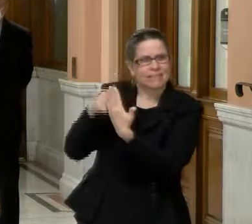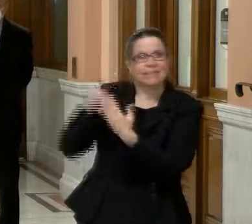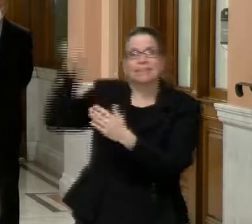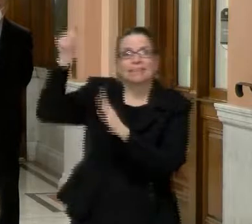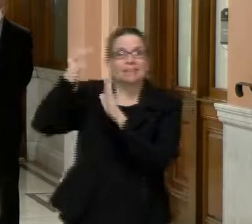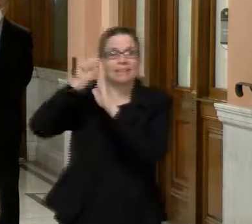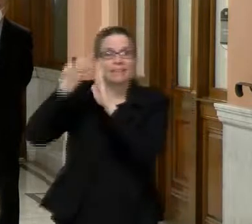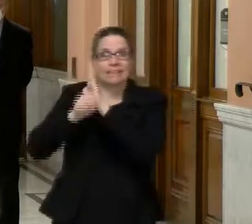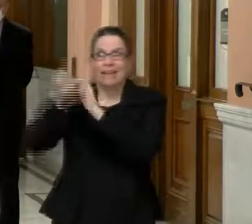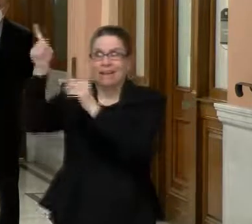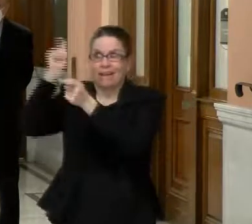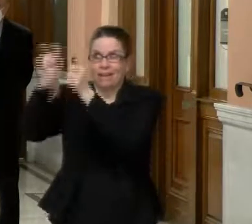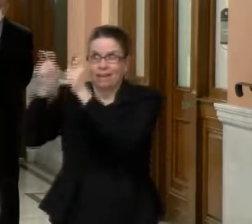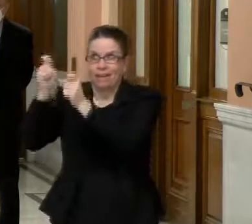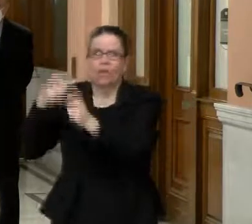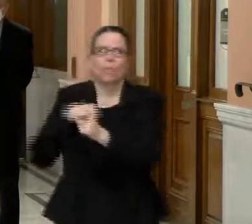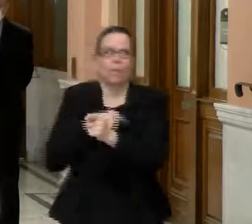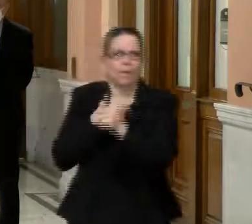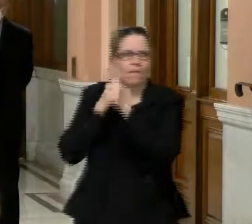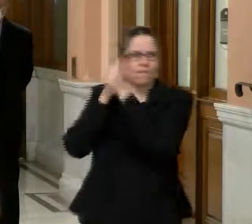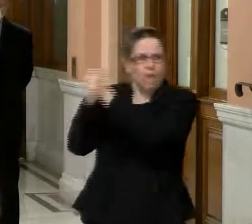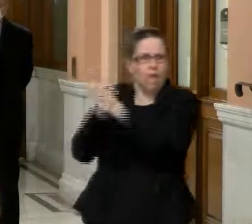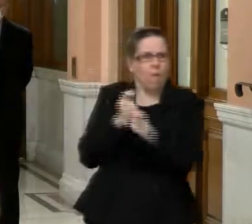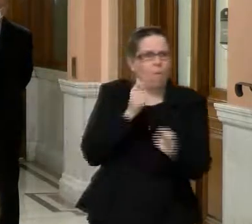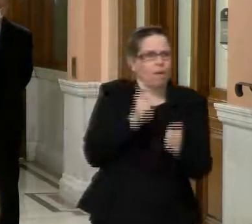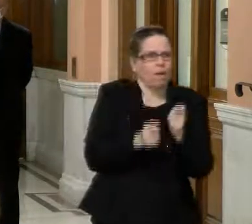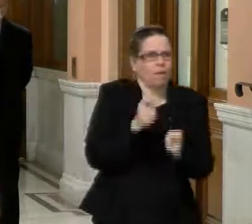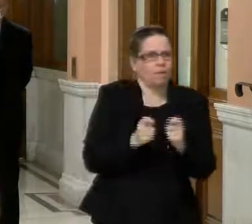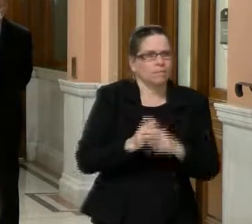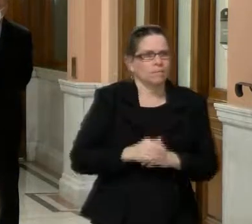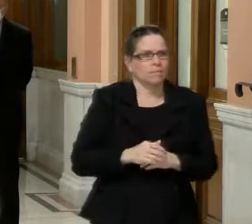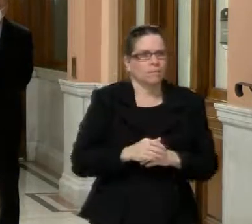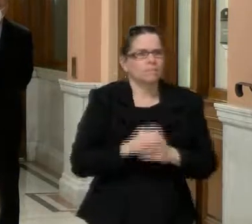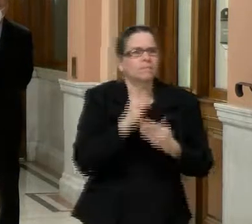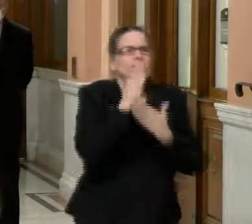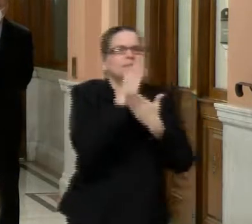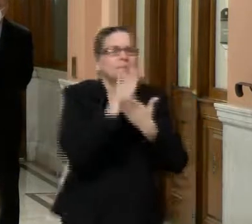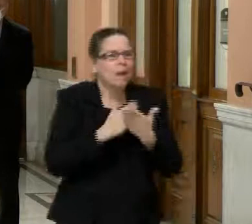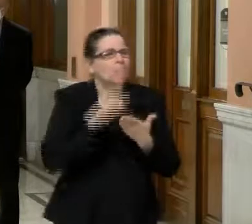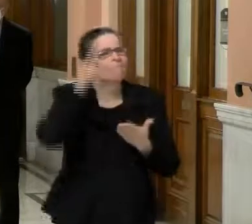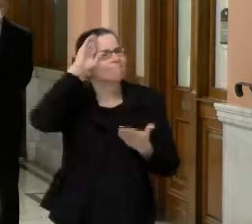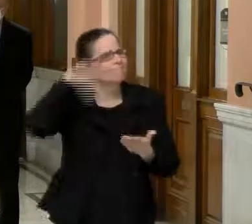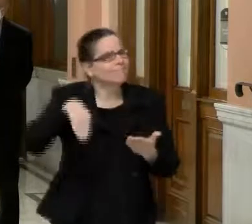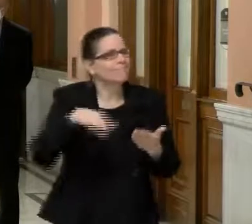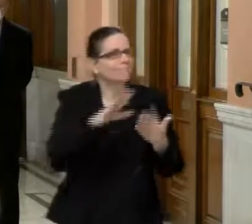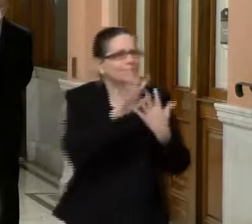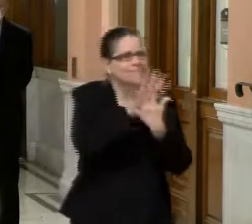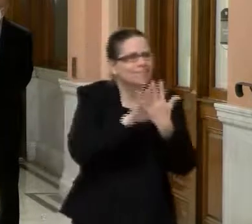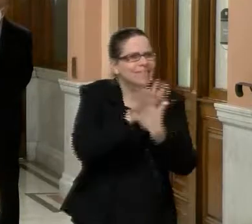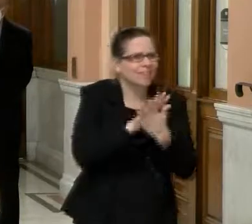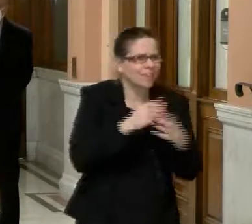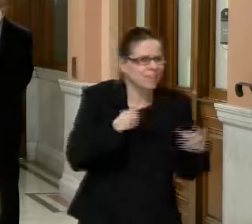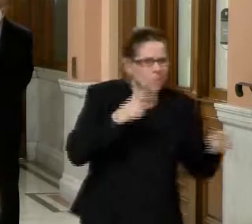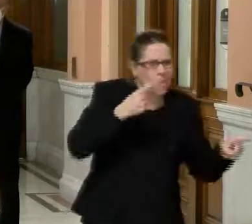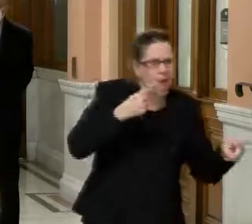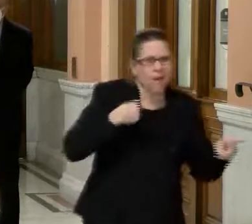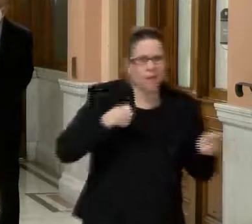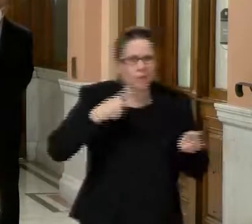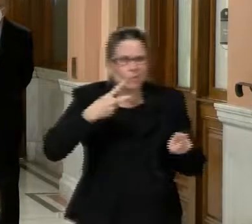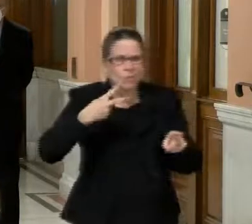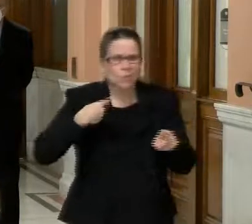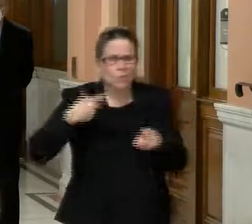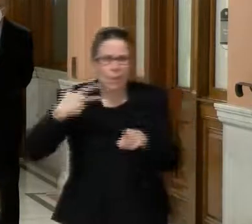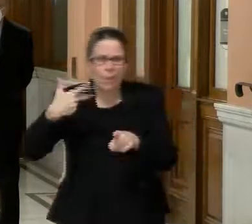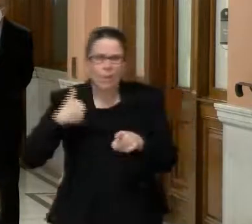categories that there are nuances within. And so the state constantly gets asked questions. Well, does this particular category